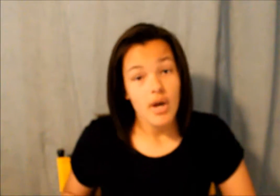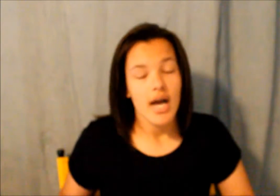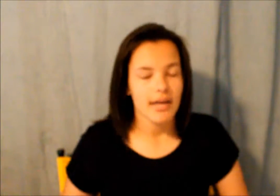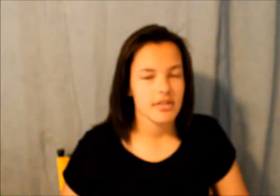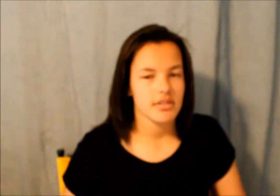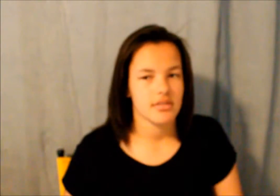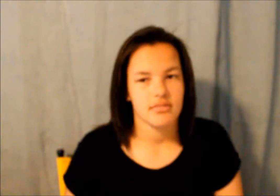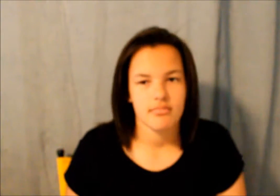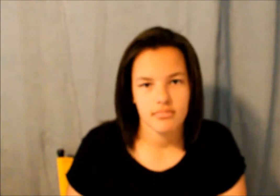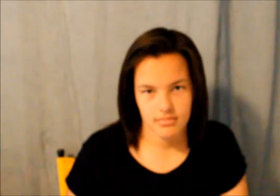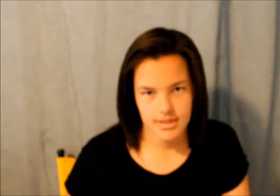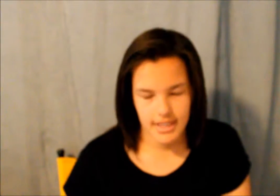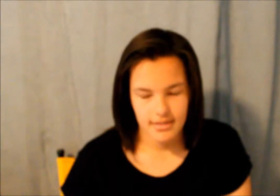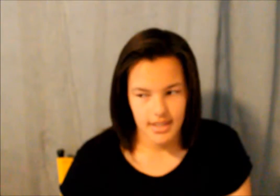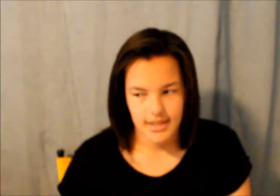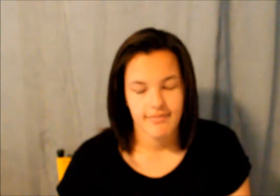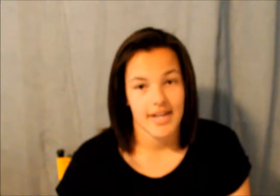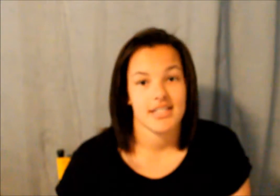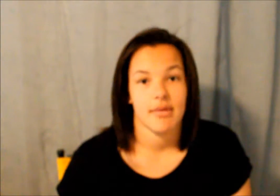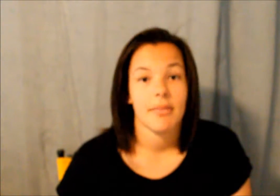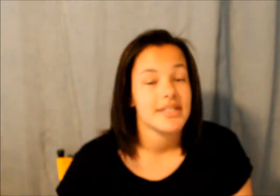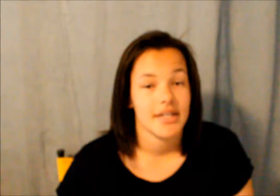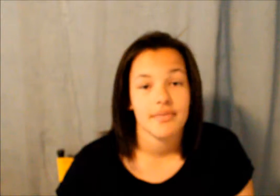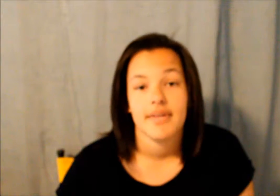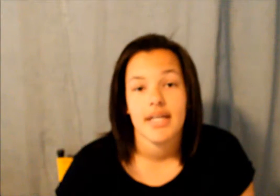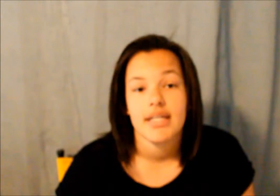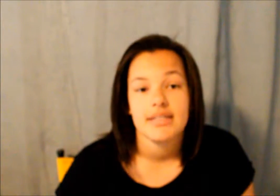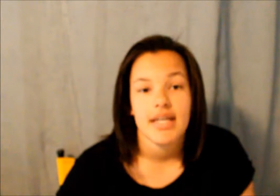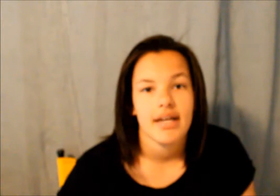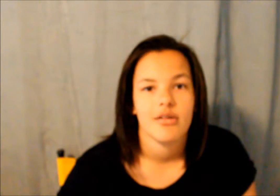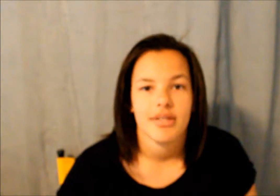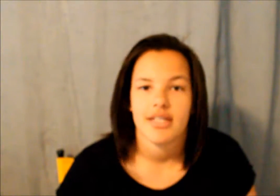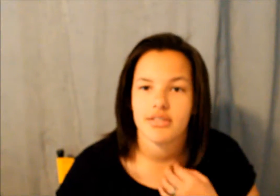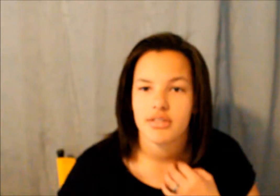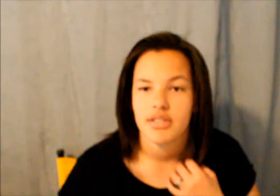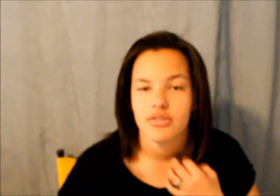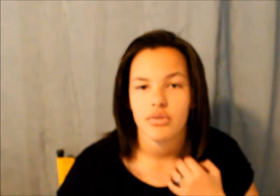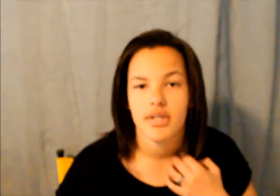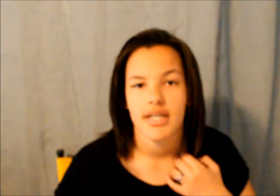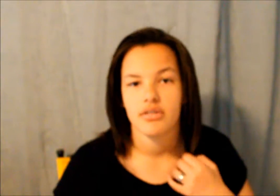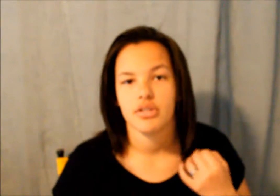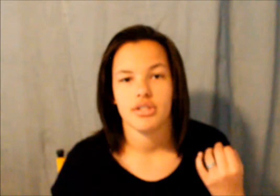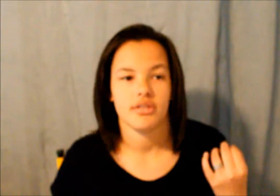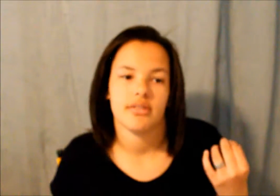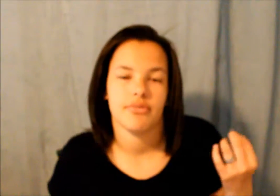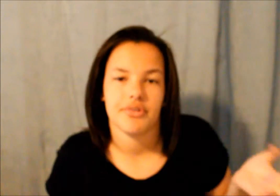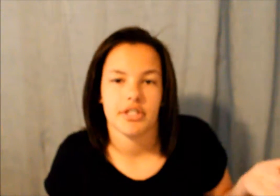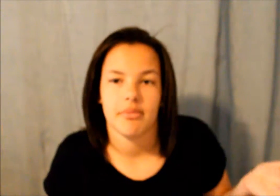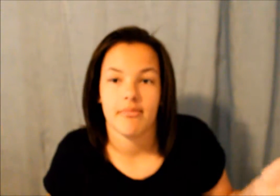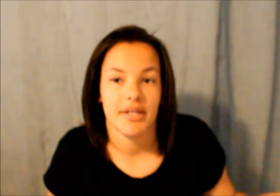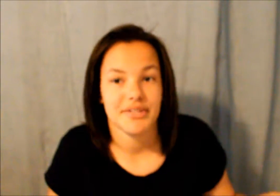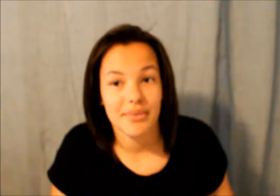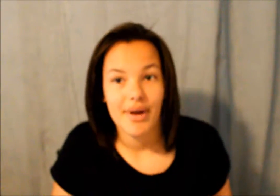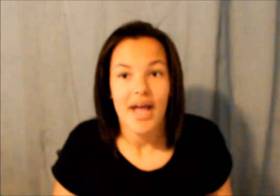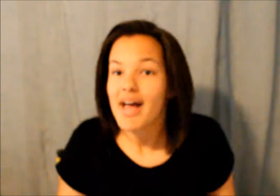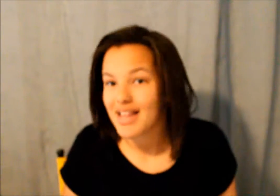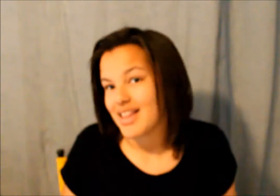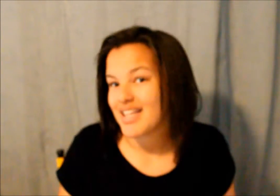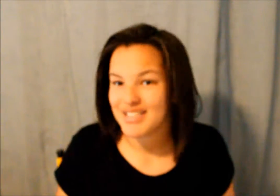i'm gonna just say 10 facts about myself and yeah i hope you guys enjoy and you're learning some new things about me so let's